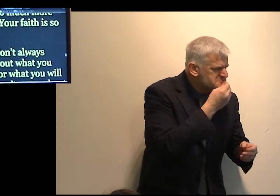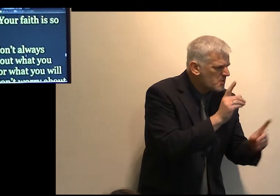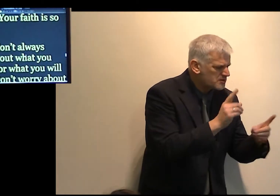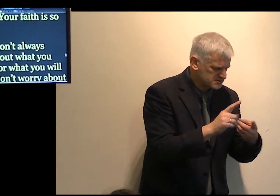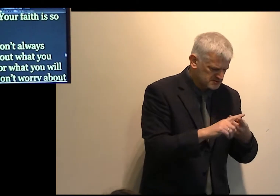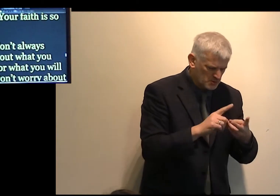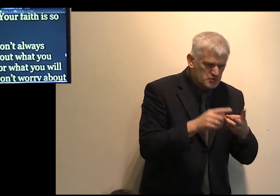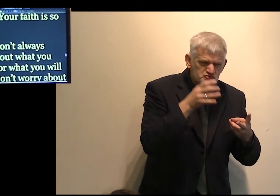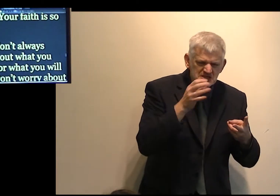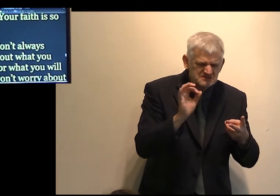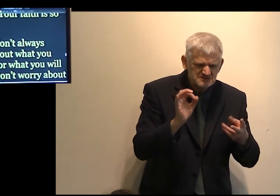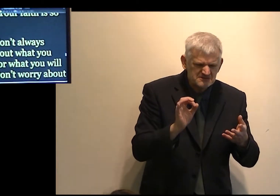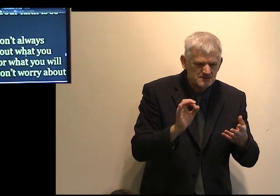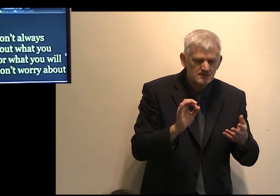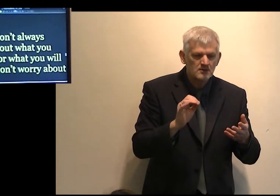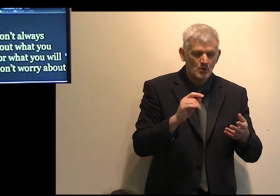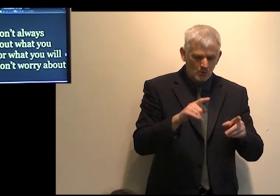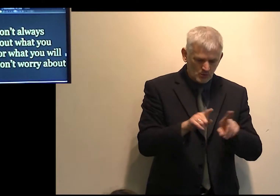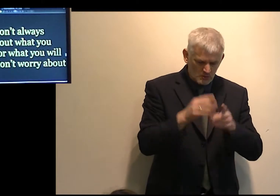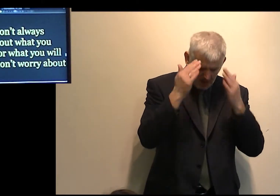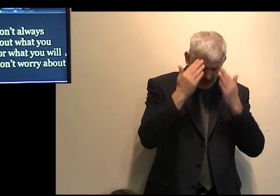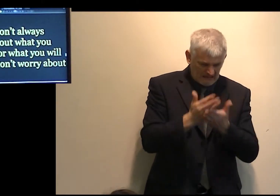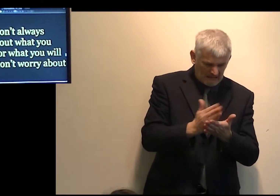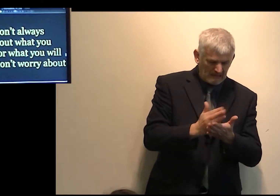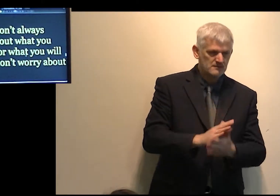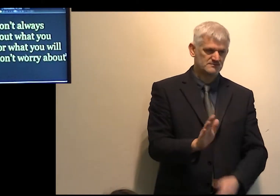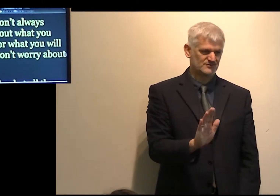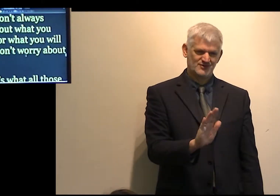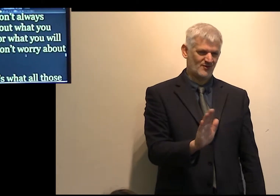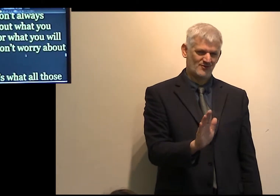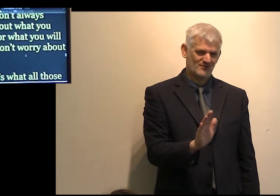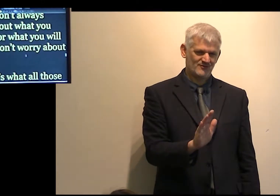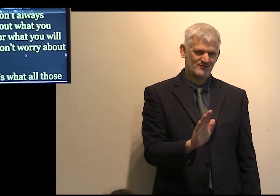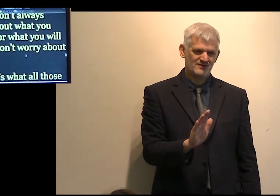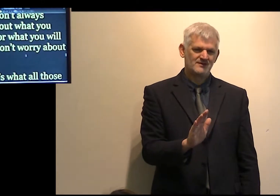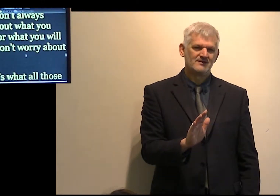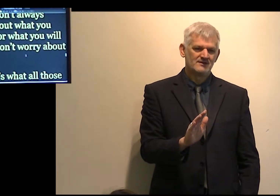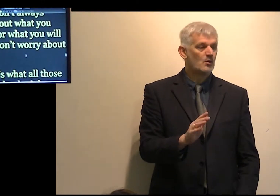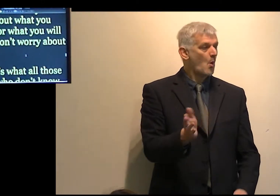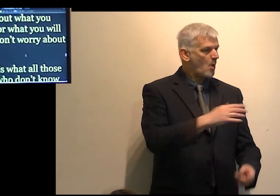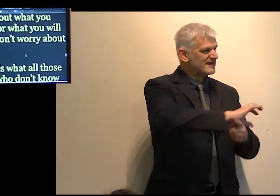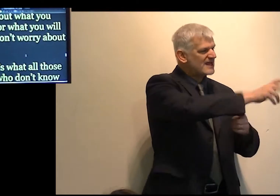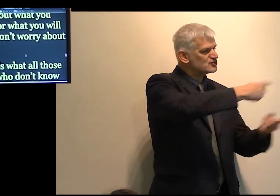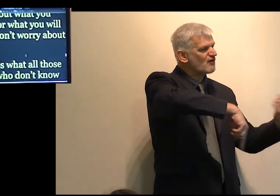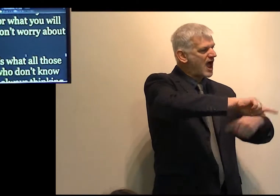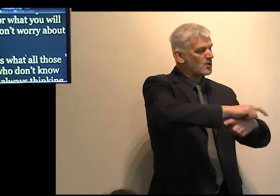neither be ye of doubtful mind. For all these things do the nations of the world seek after,